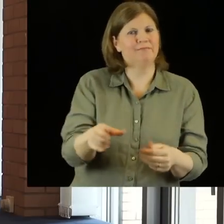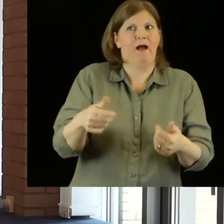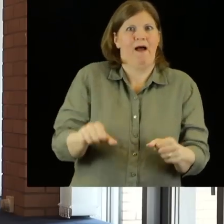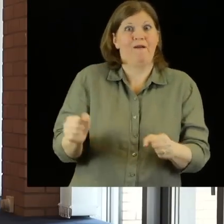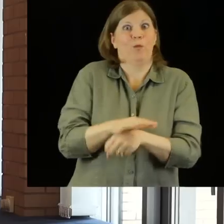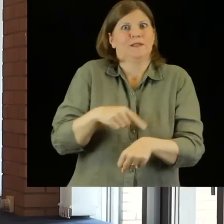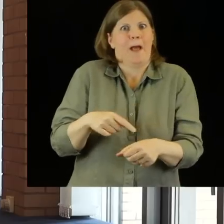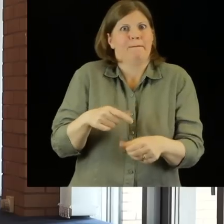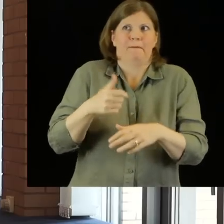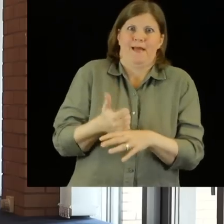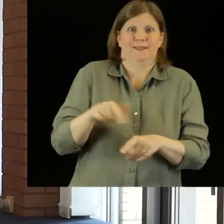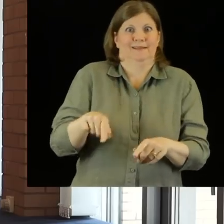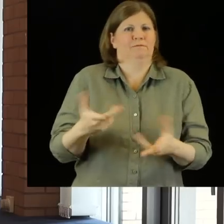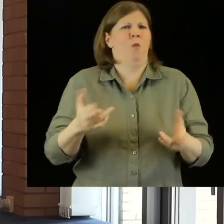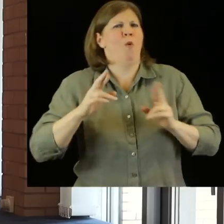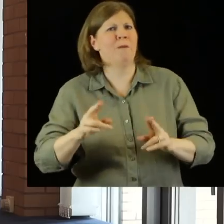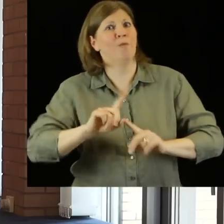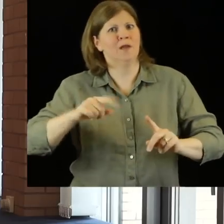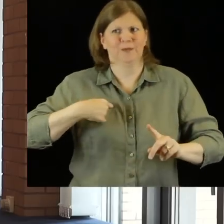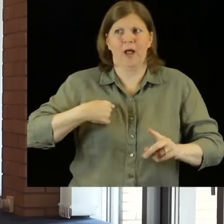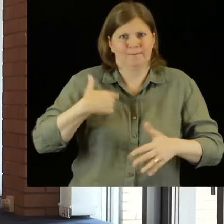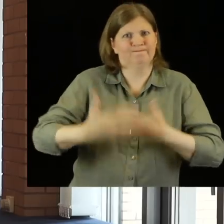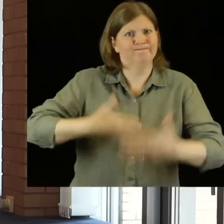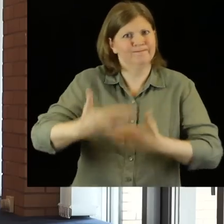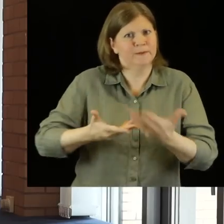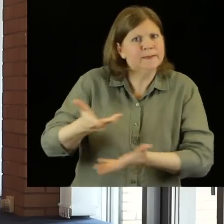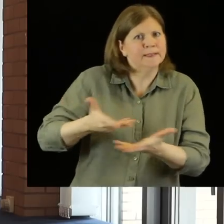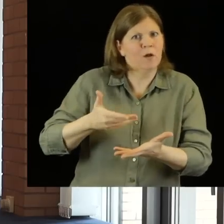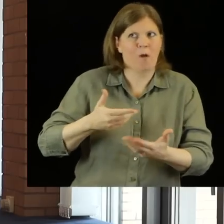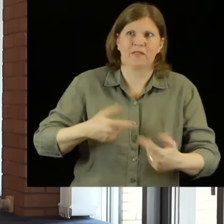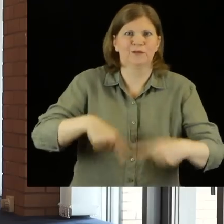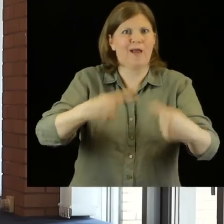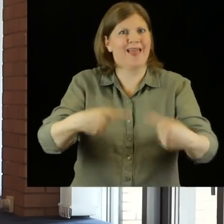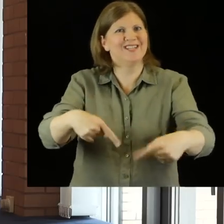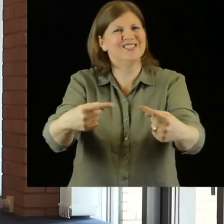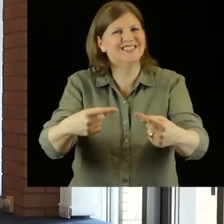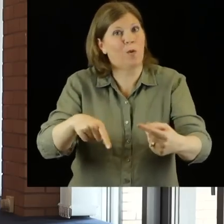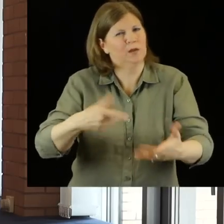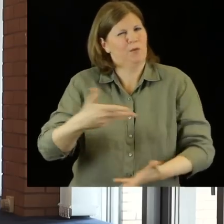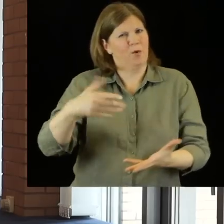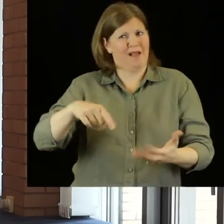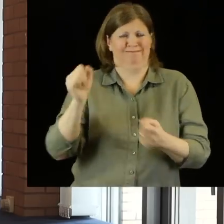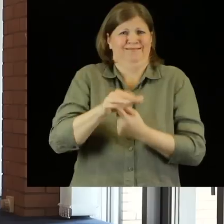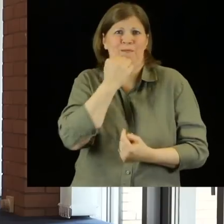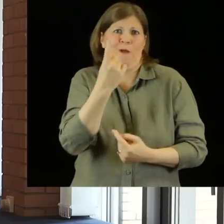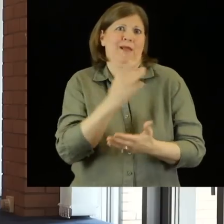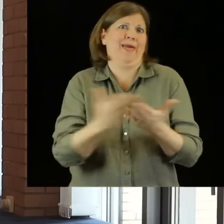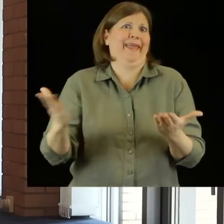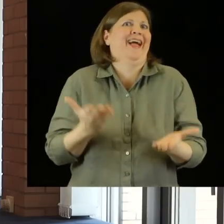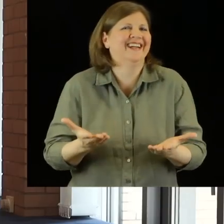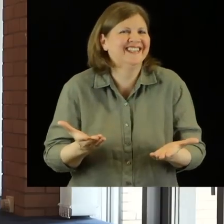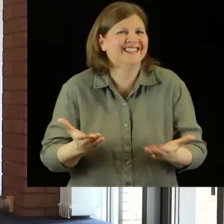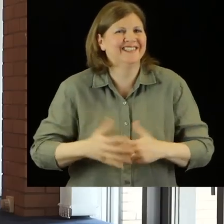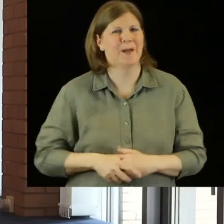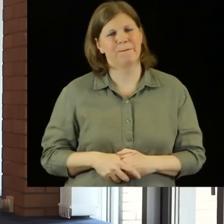here on a full-time basis, hopefully we'll have addressed all of the challenges, so communication is one clearly. We're trying to